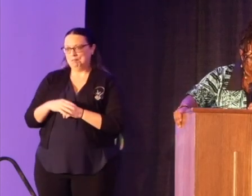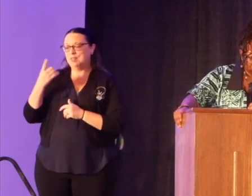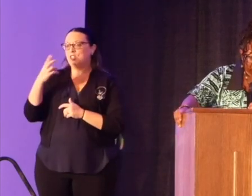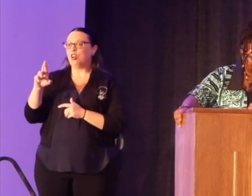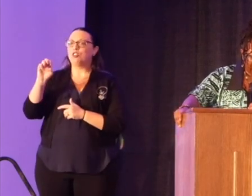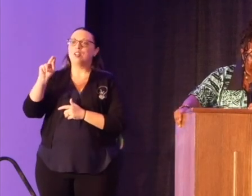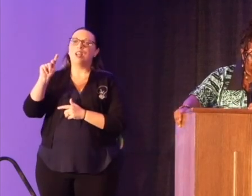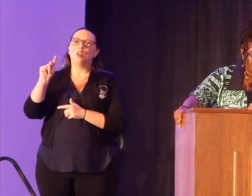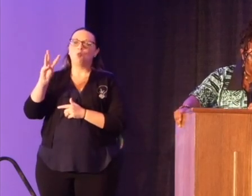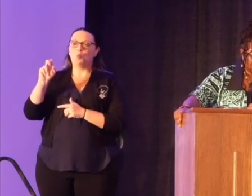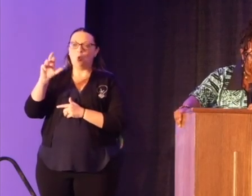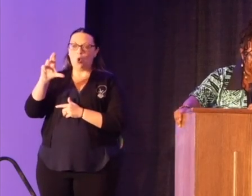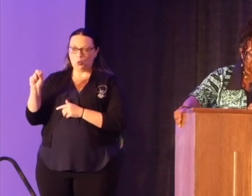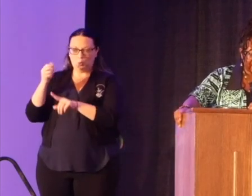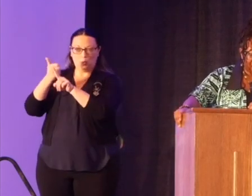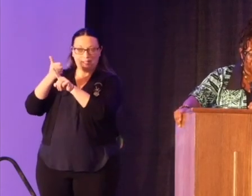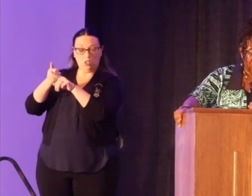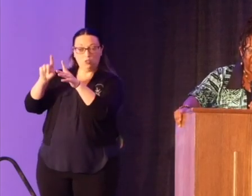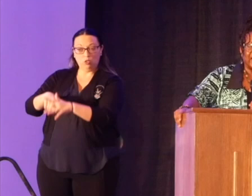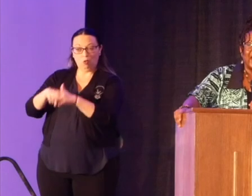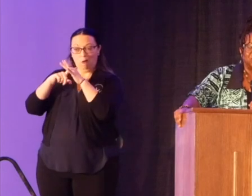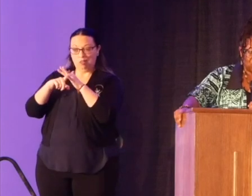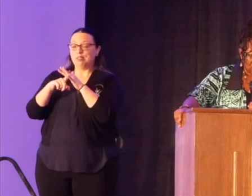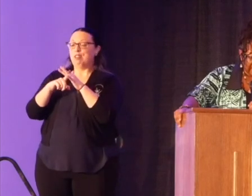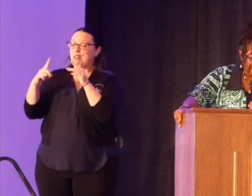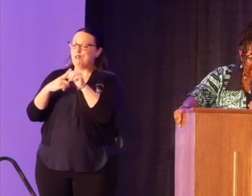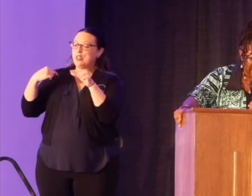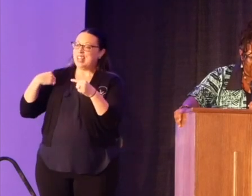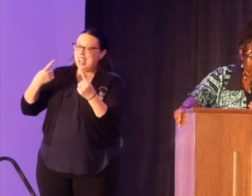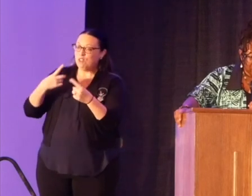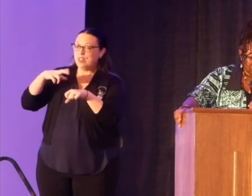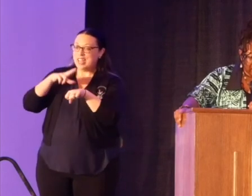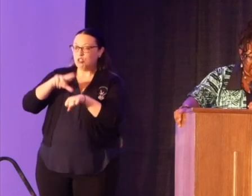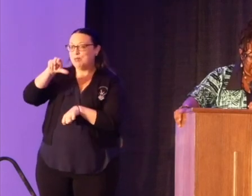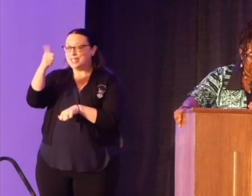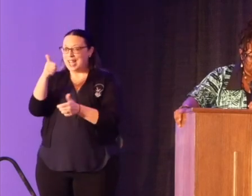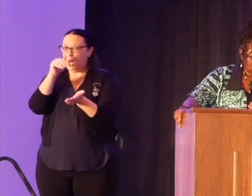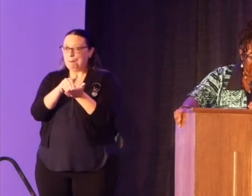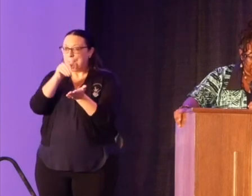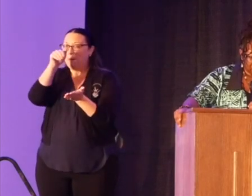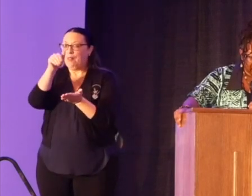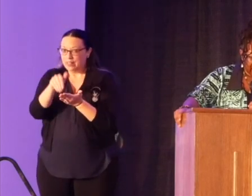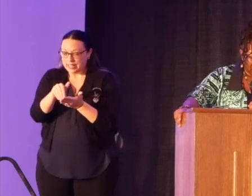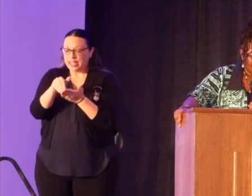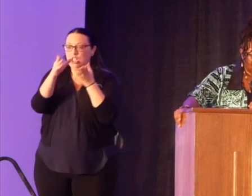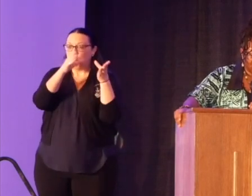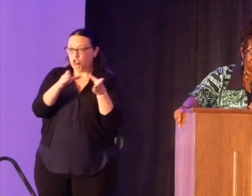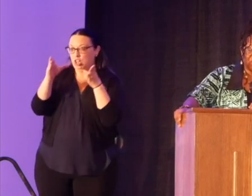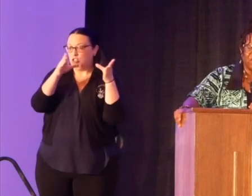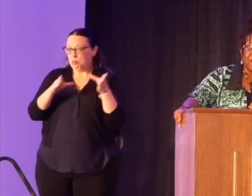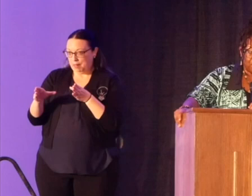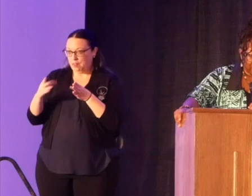Atwaru spearheaded the launch of the first-ever national 10-million-strategy plan